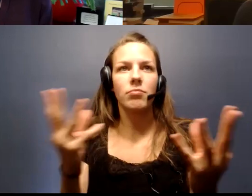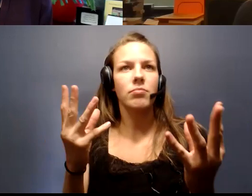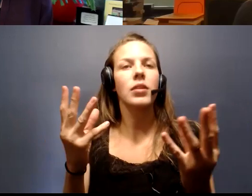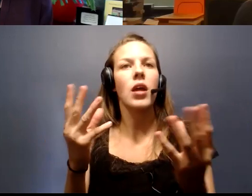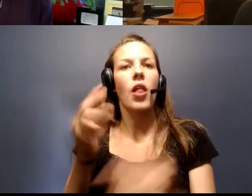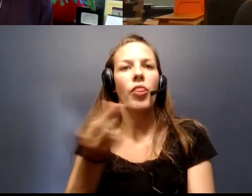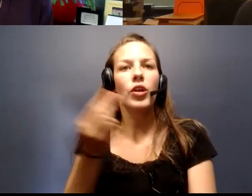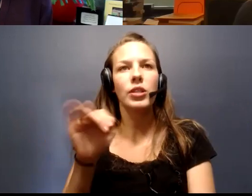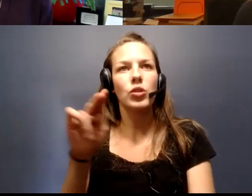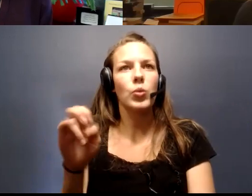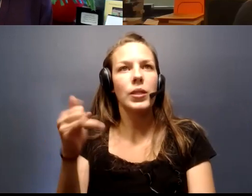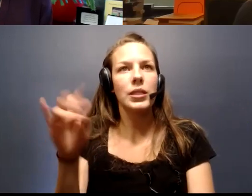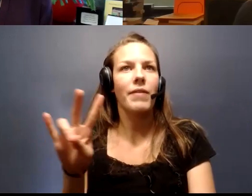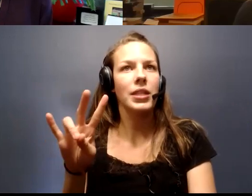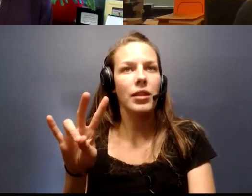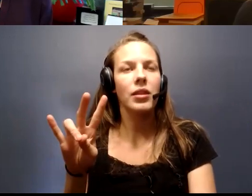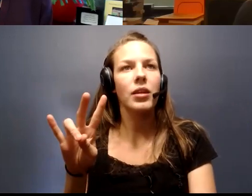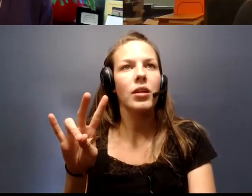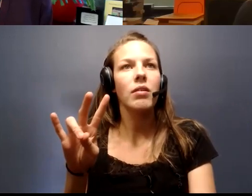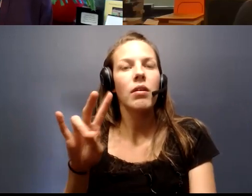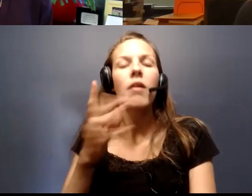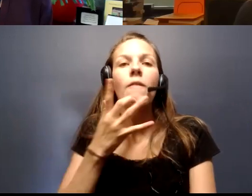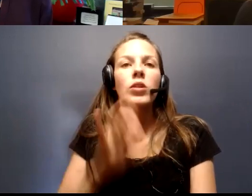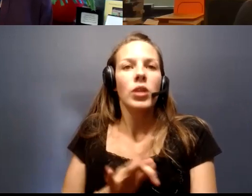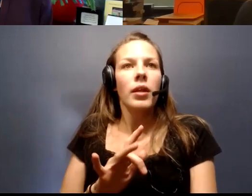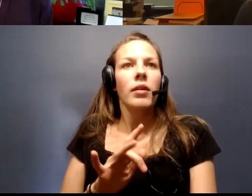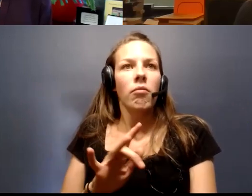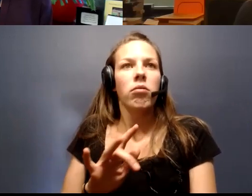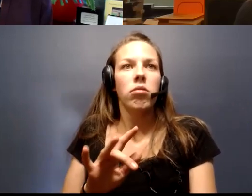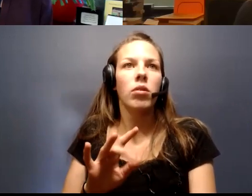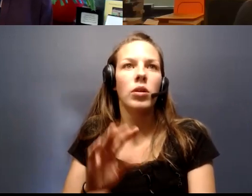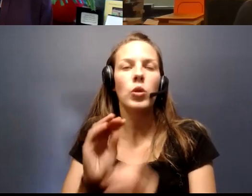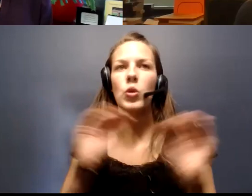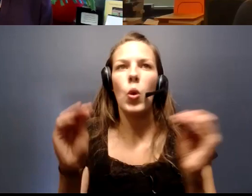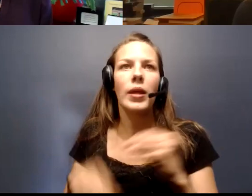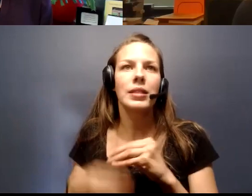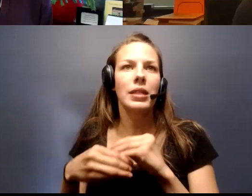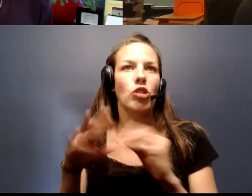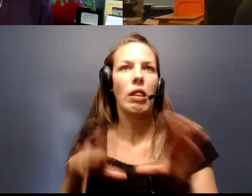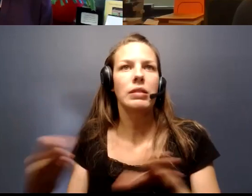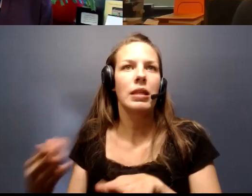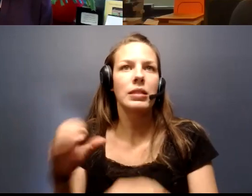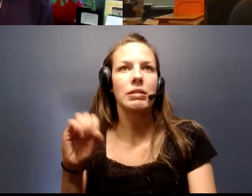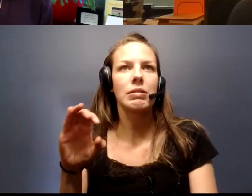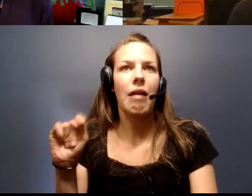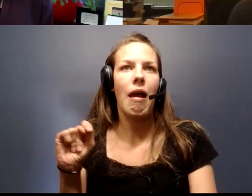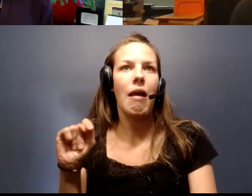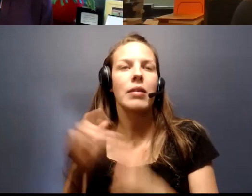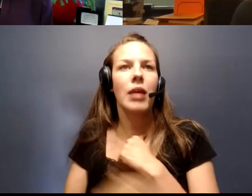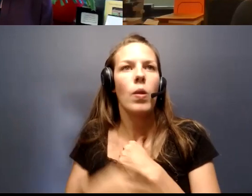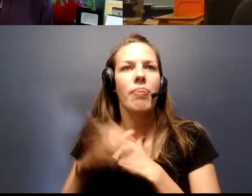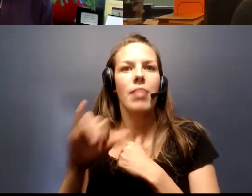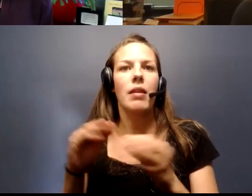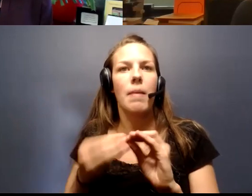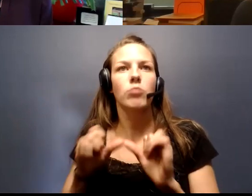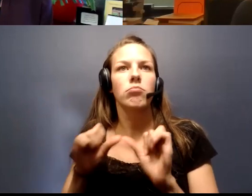17th. Fortunately, there have been no additional deaths in Scott County. That number remains